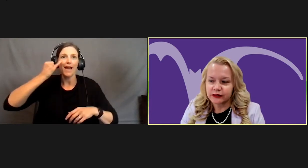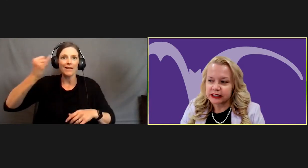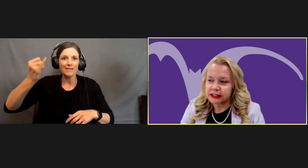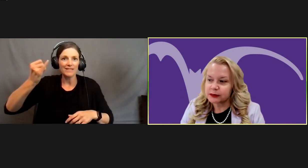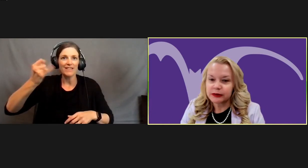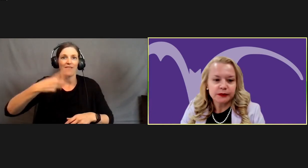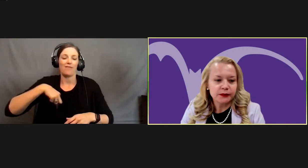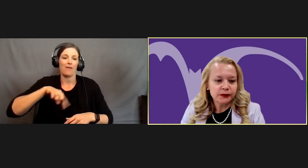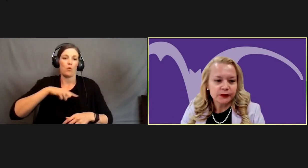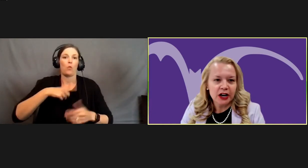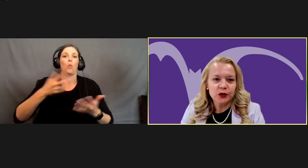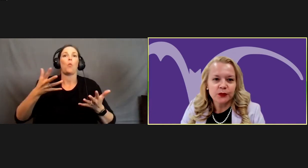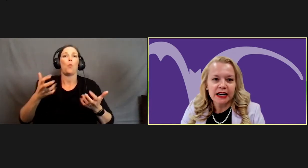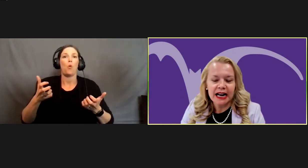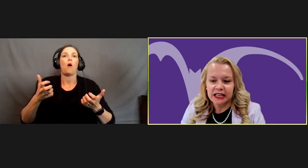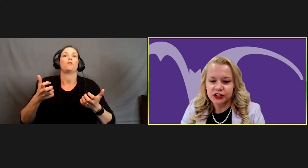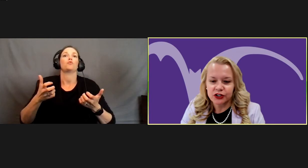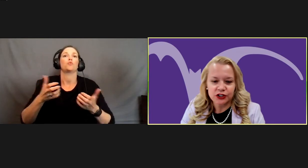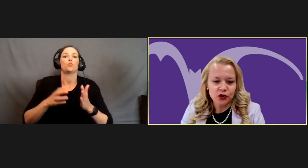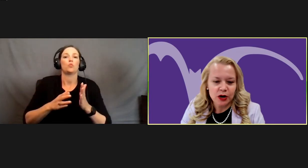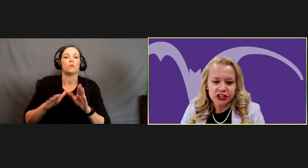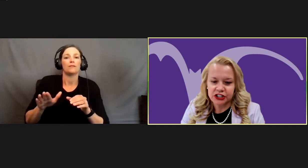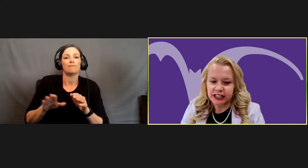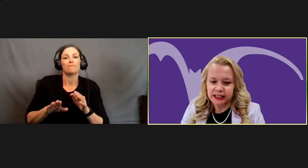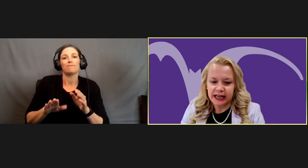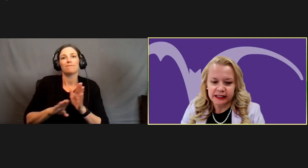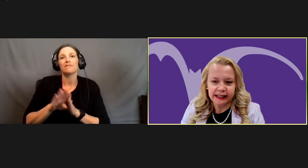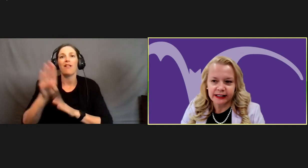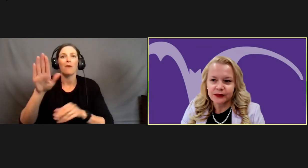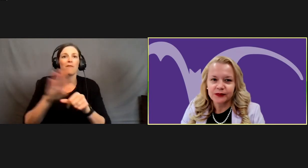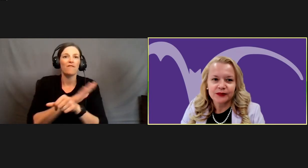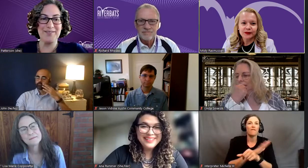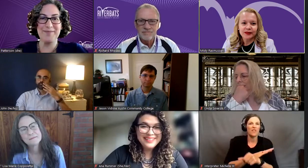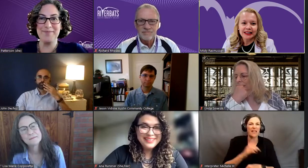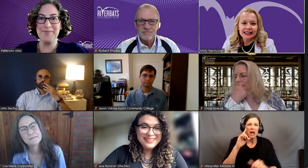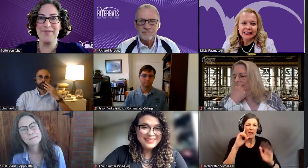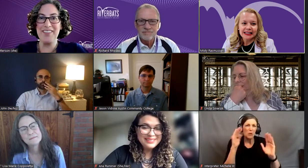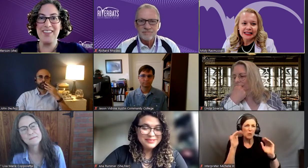fully develop. I hope that I answered your question, Galen.